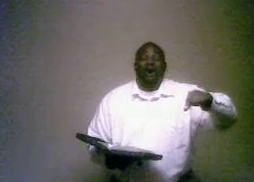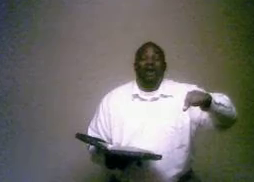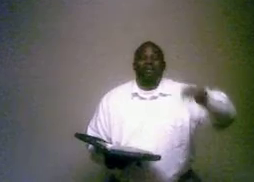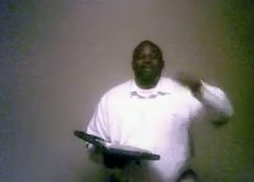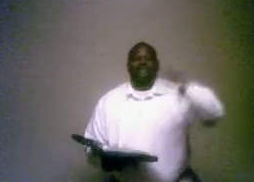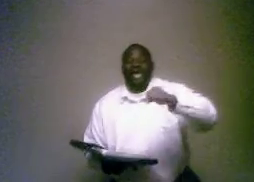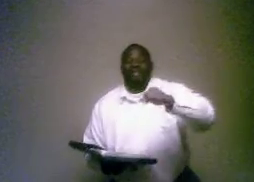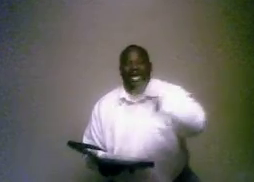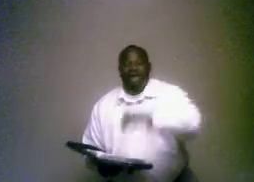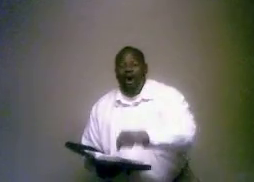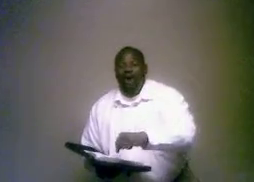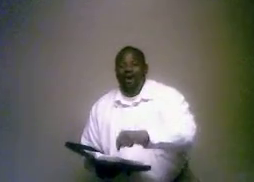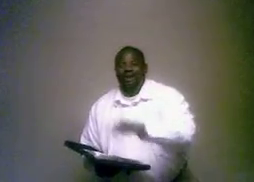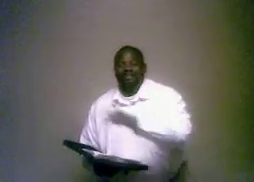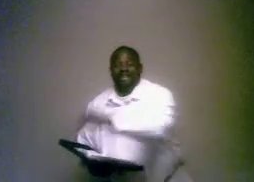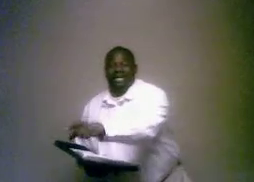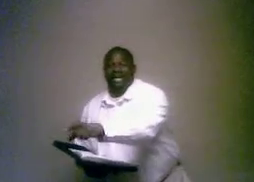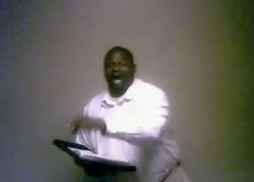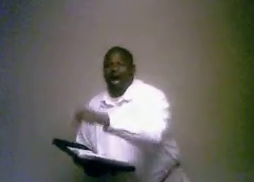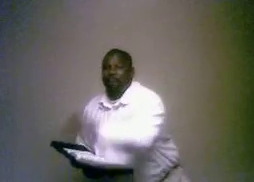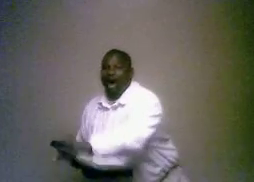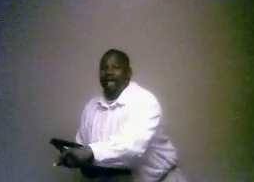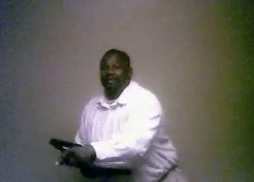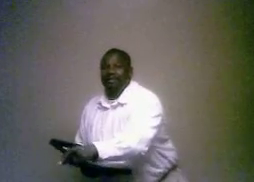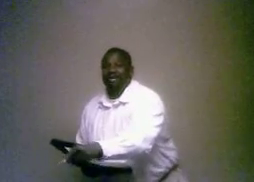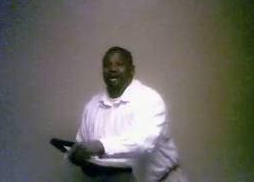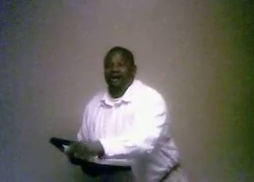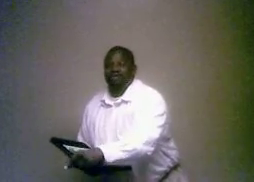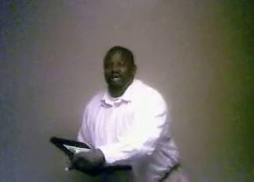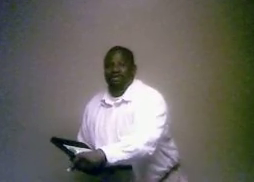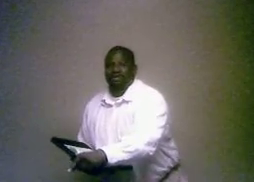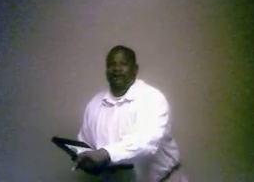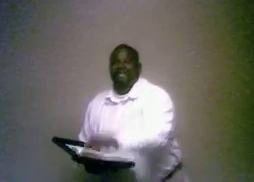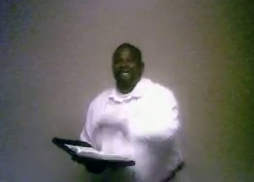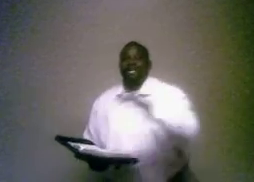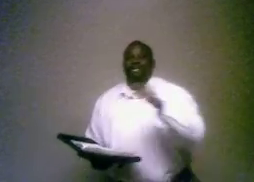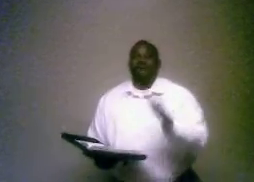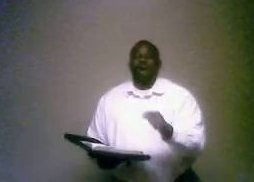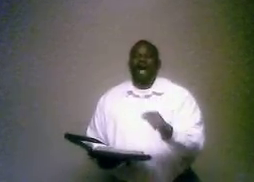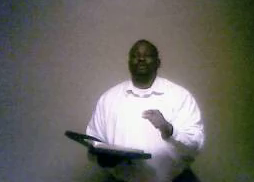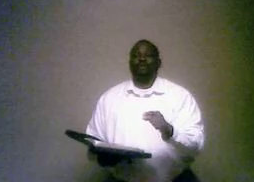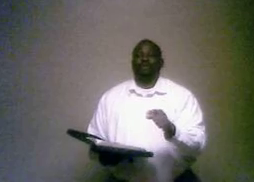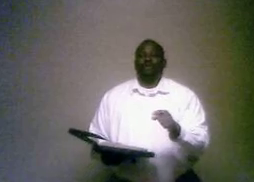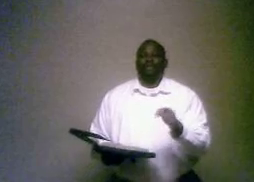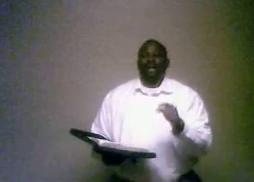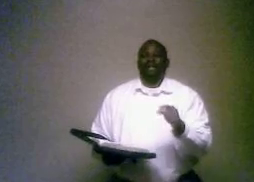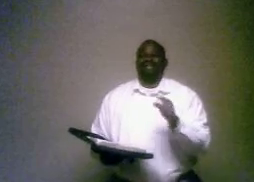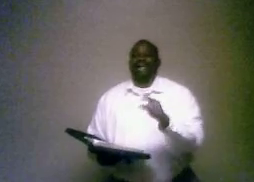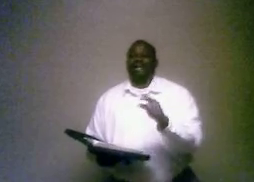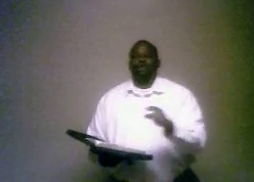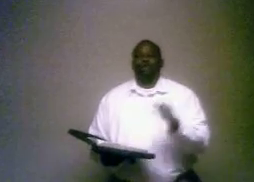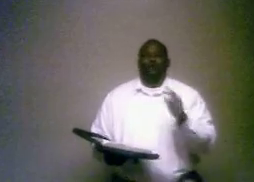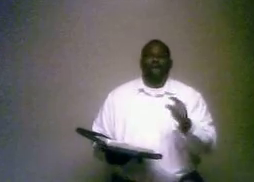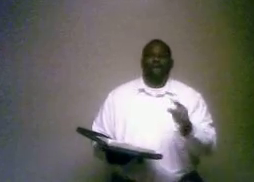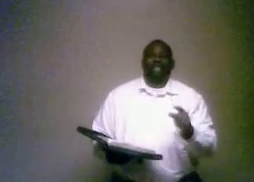the they that are the apostles of Jesus Christ. Apostles meant sent or those sent